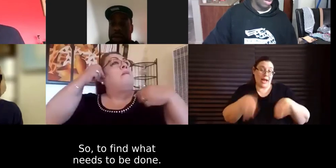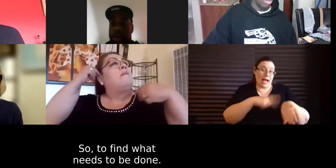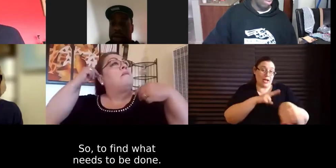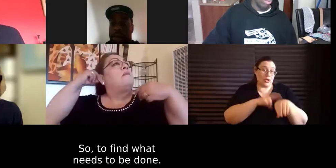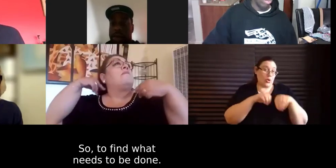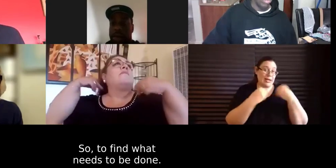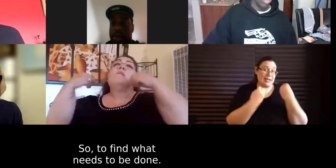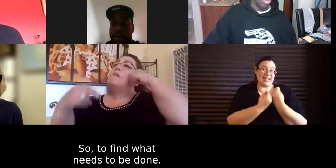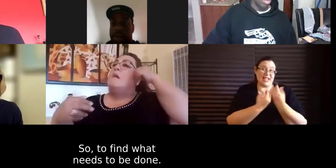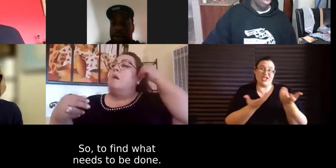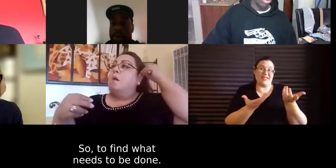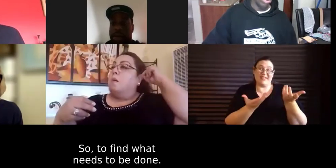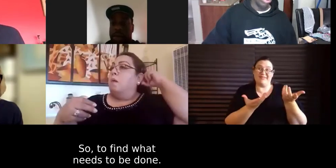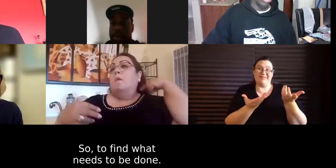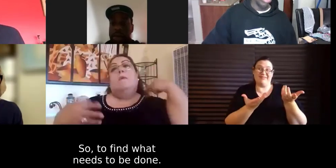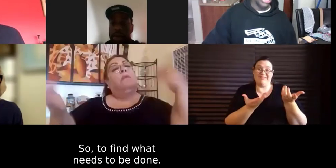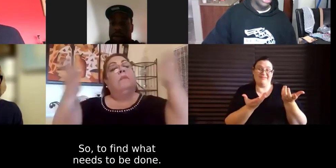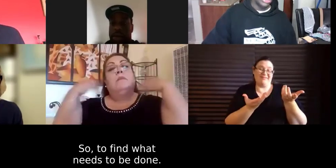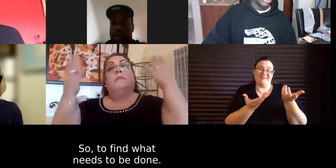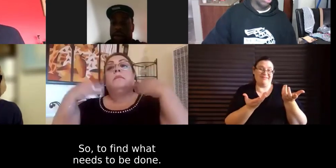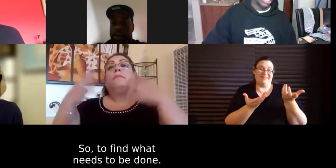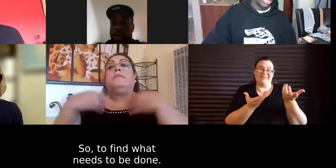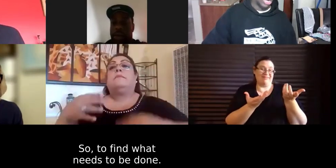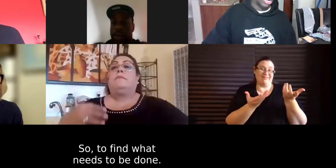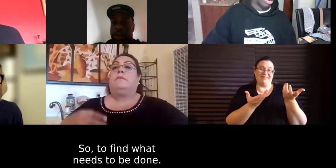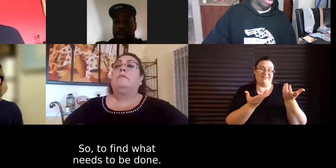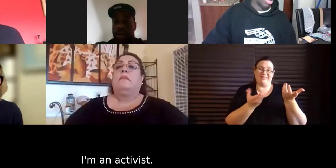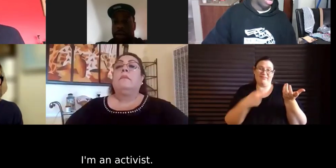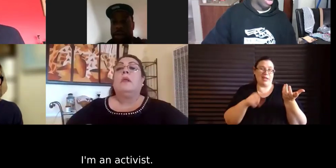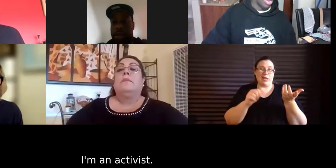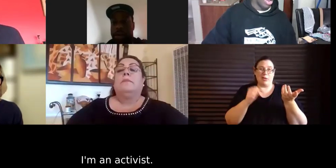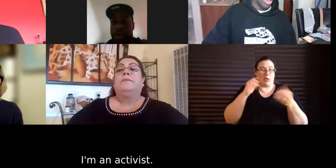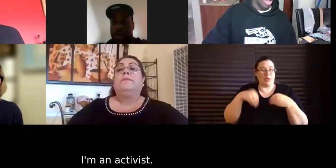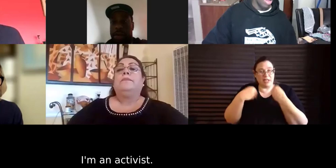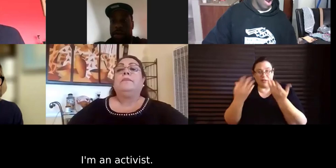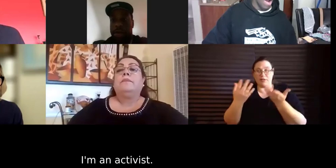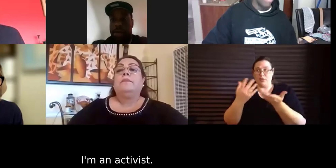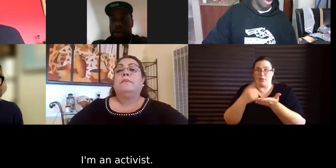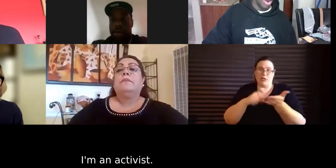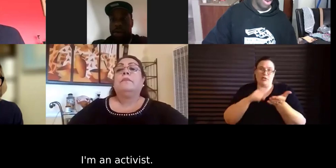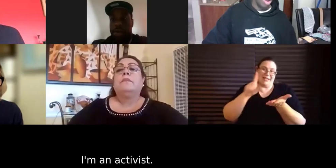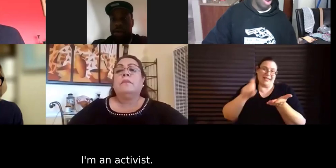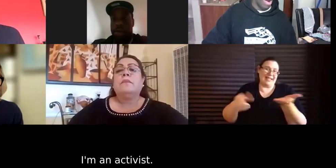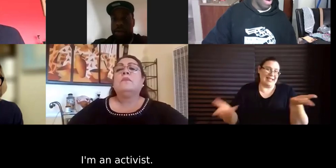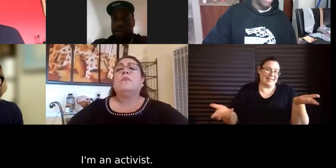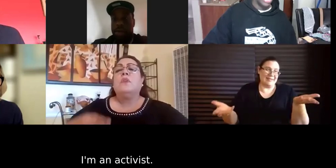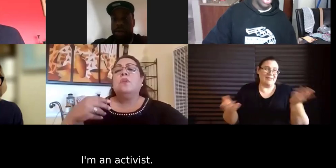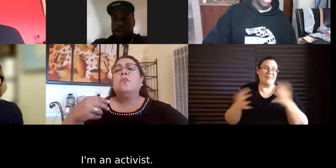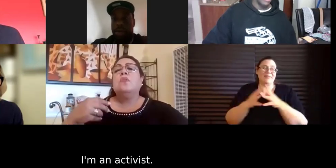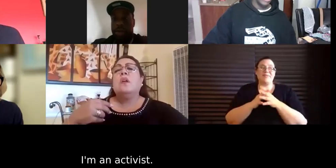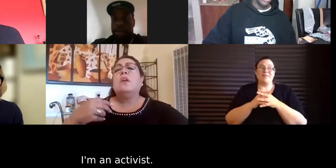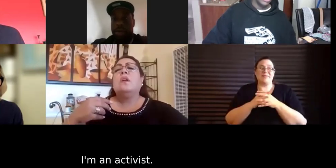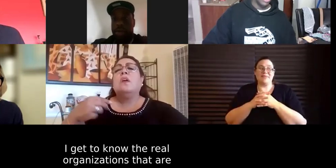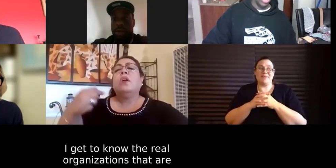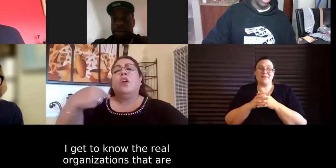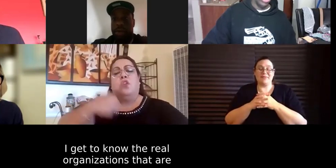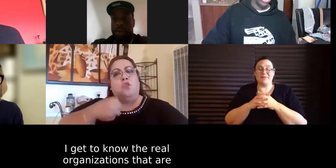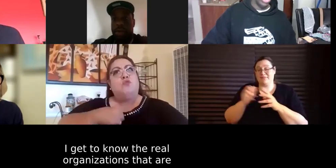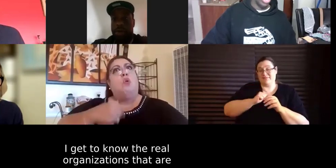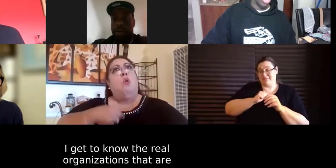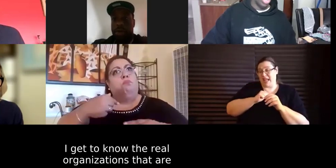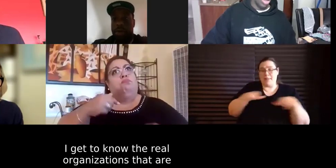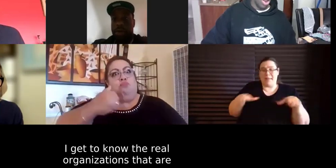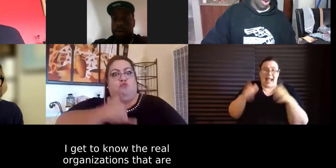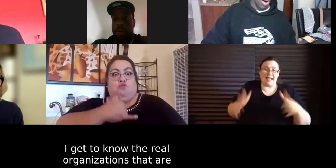going to give you what what really needs to be done and you know i'm i'm an activist so